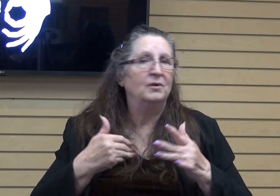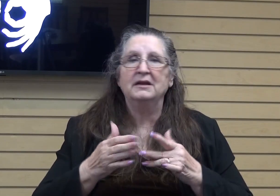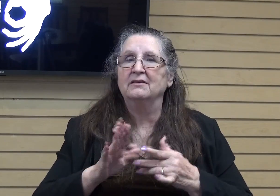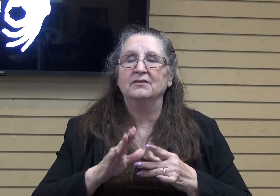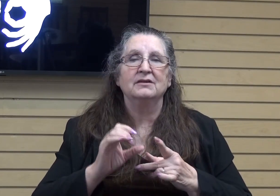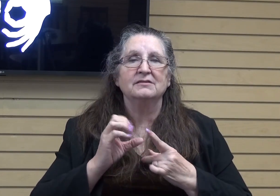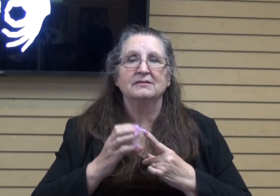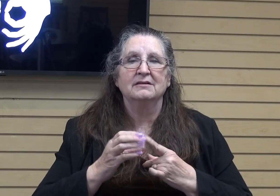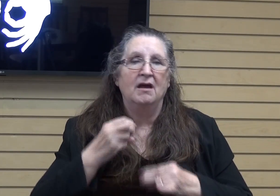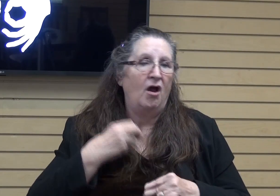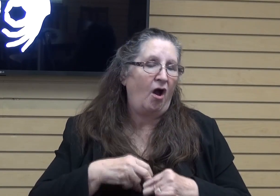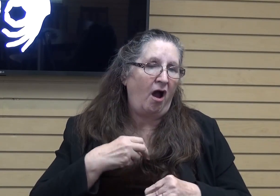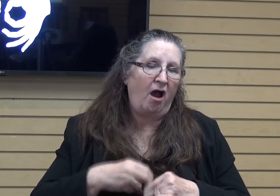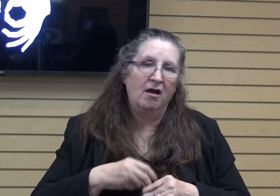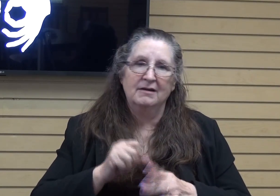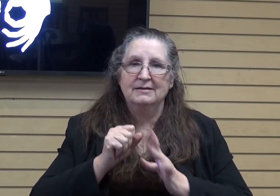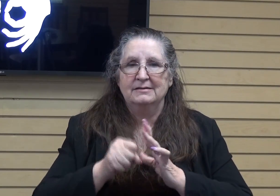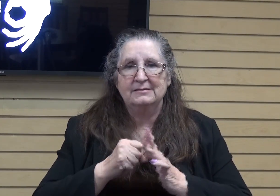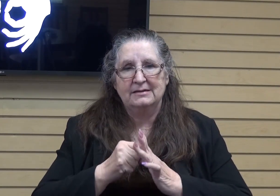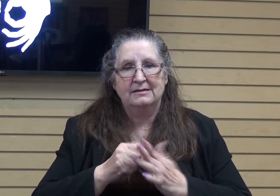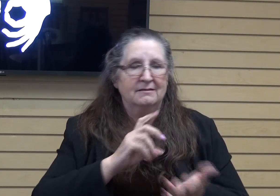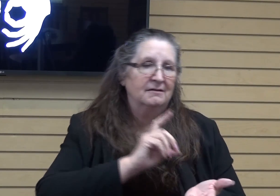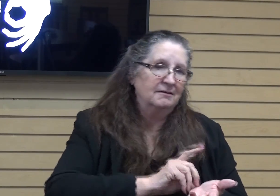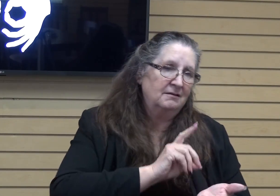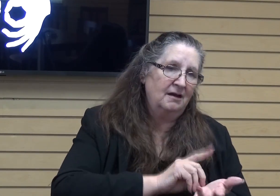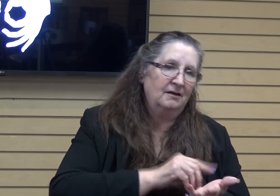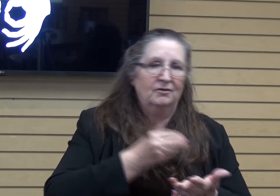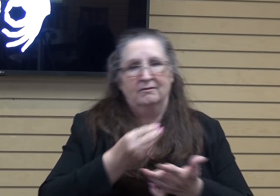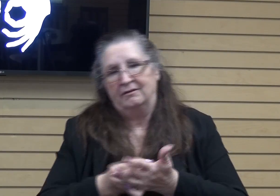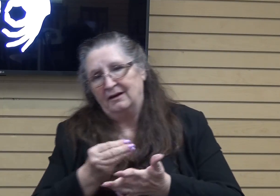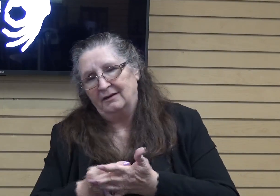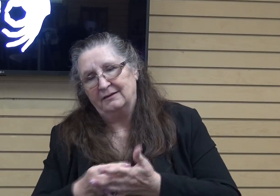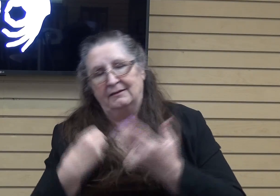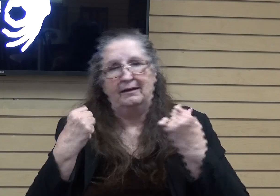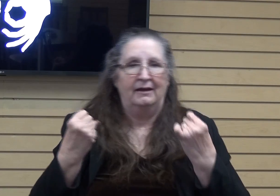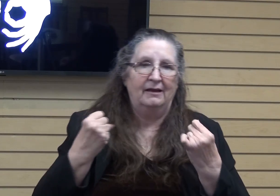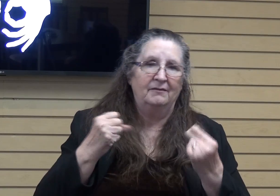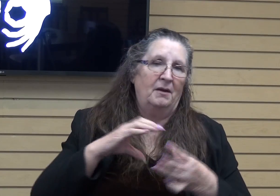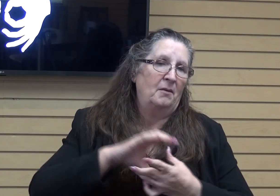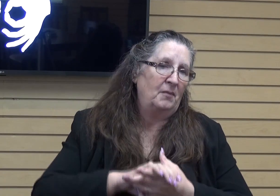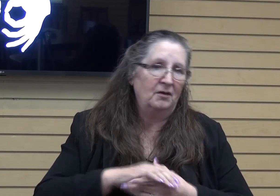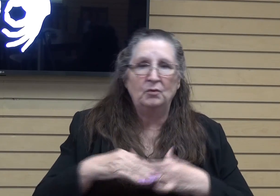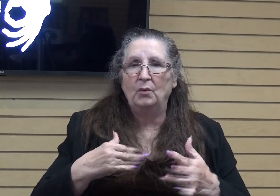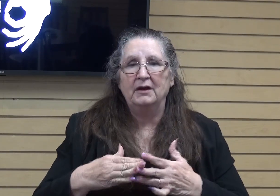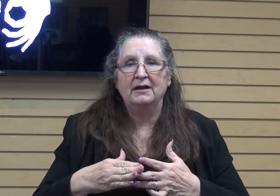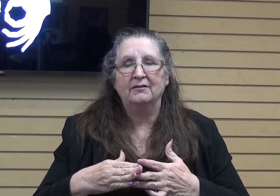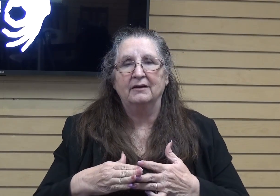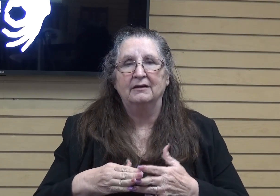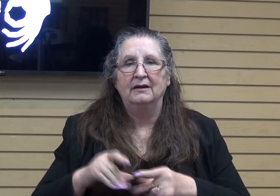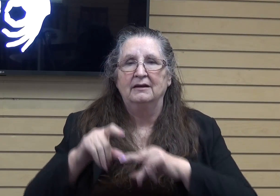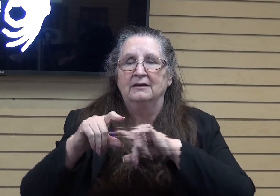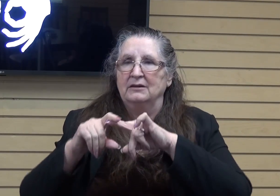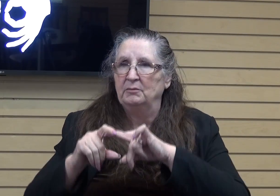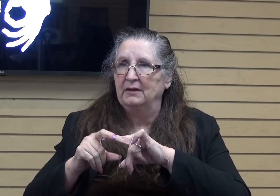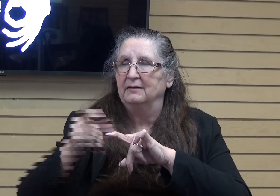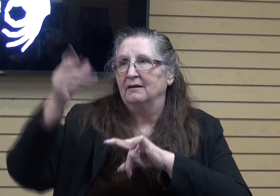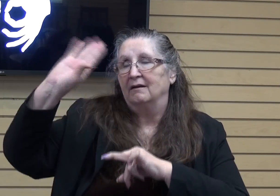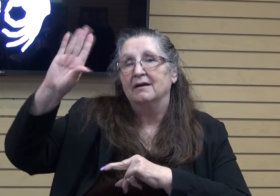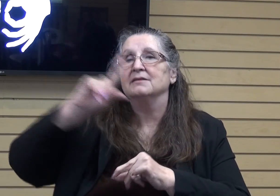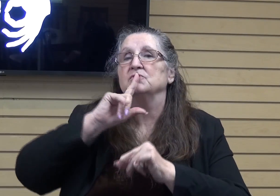whether it's a hard, you know, doctors or finances or health or marriages whatever, and just stand on the promise that, that God's going to